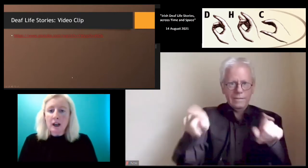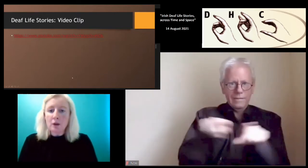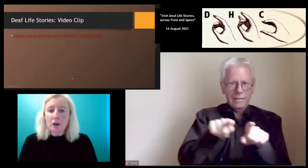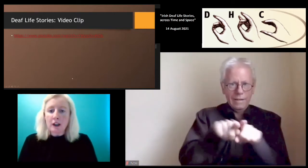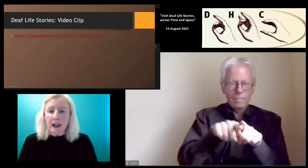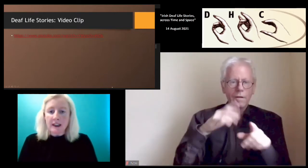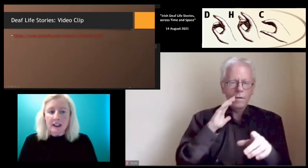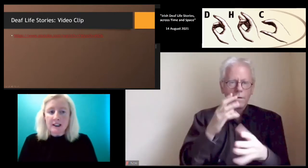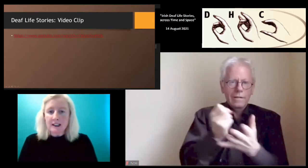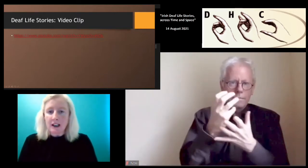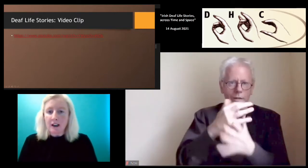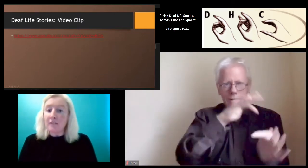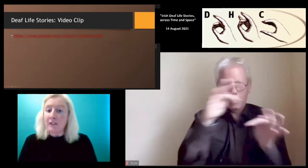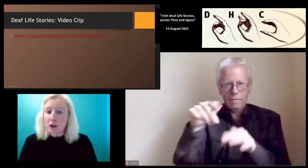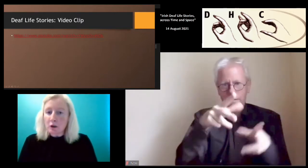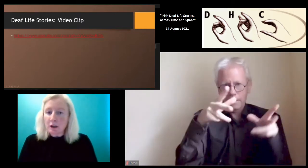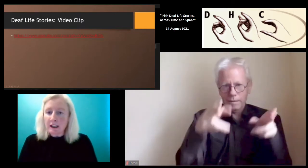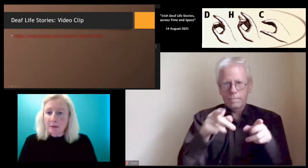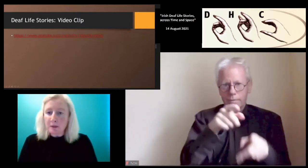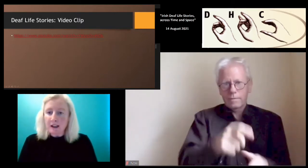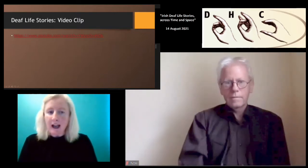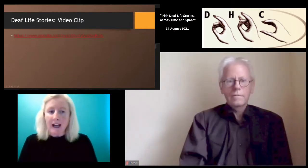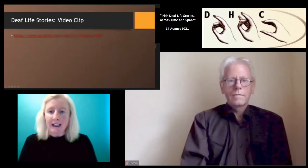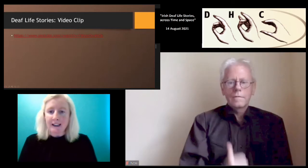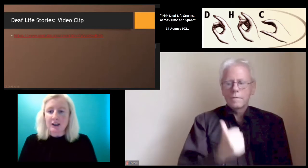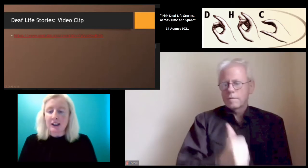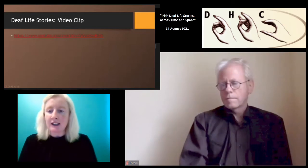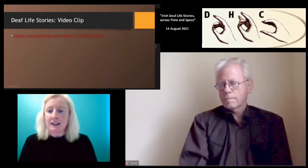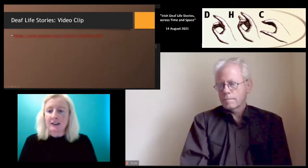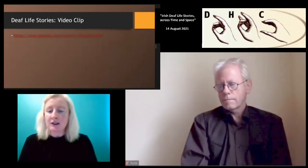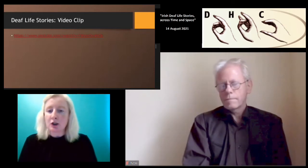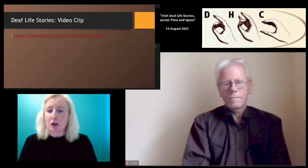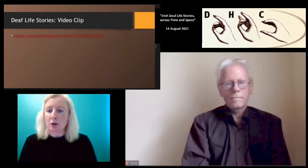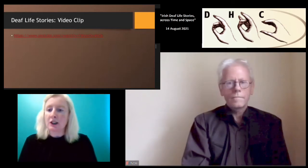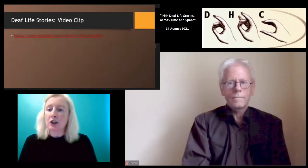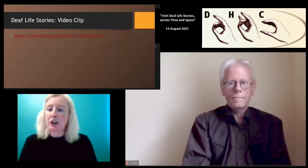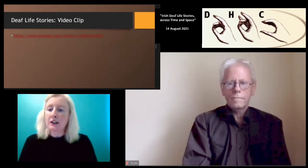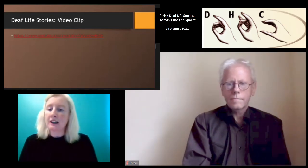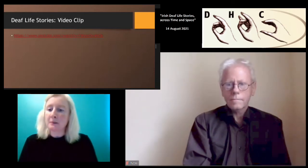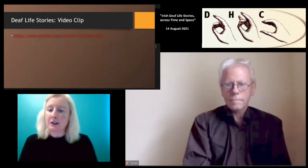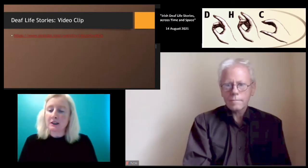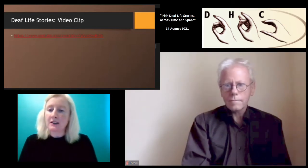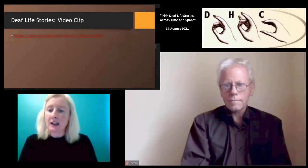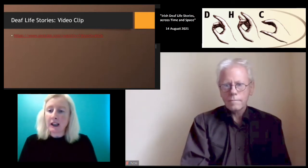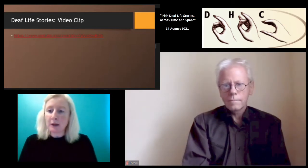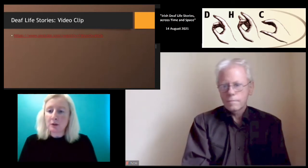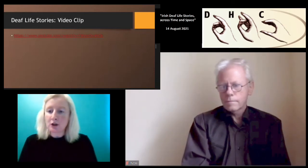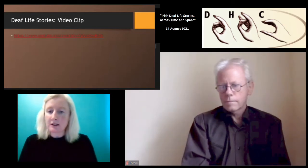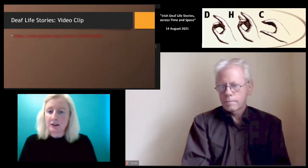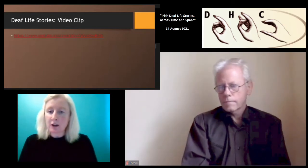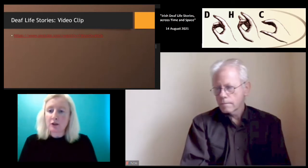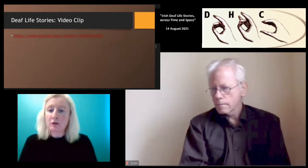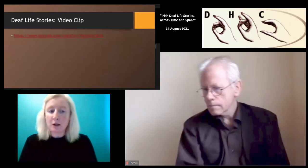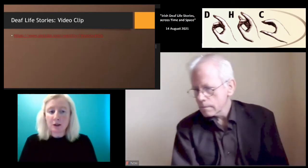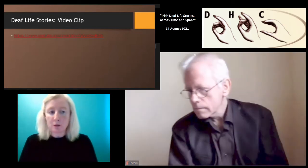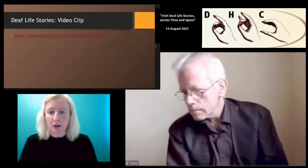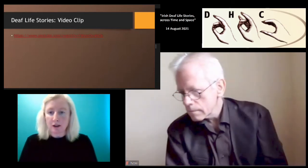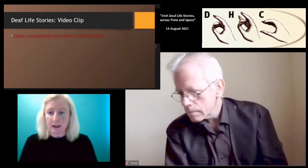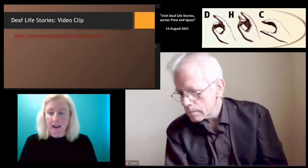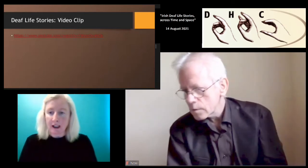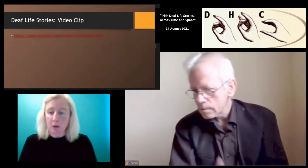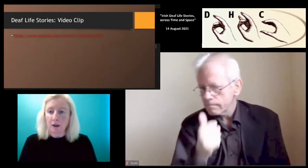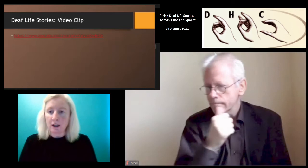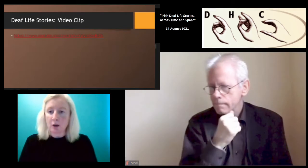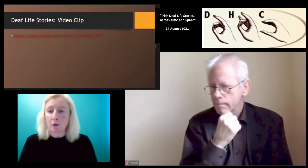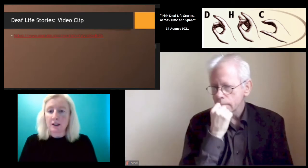We will now look at this video clip and it is to show the shared experience of sign languages throughout